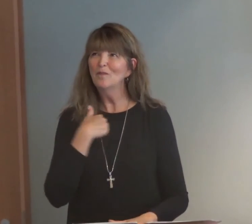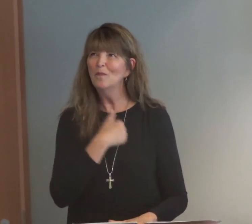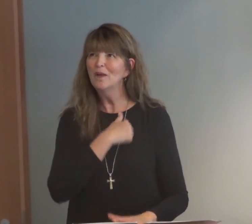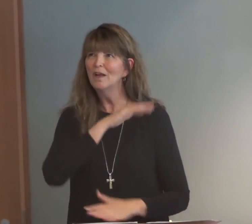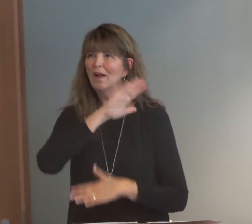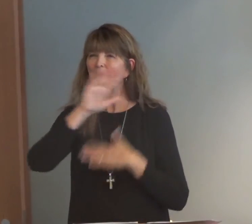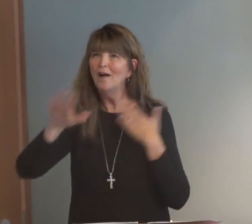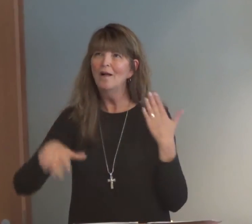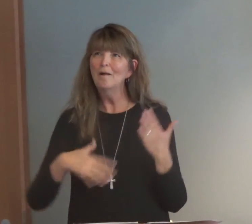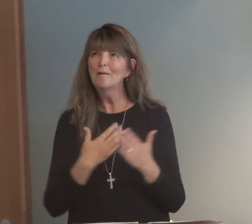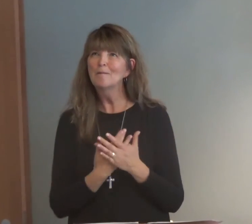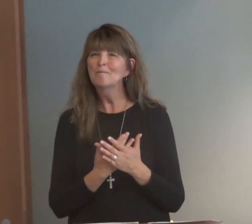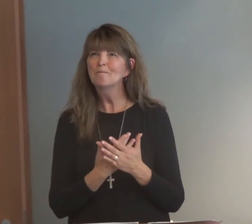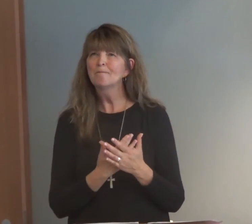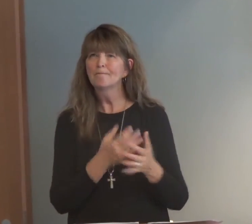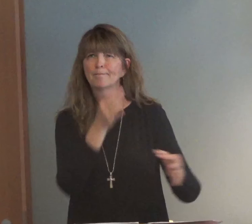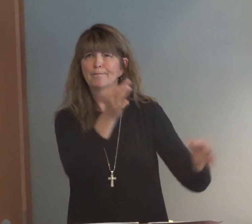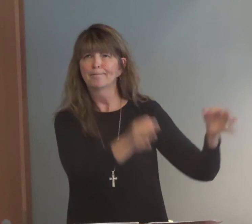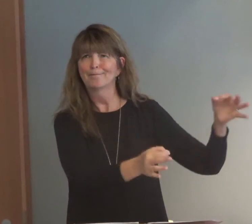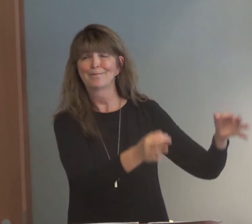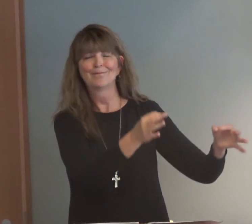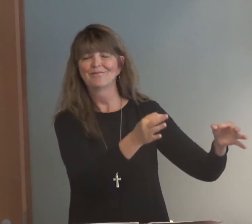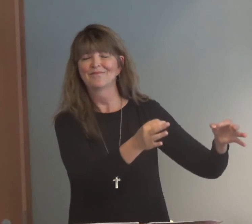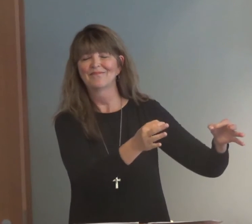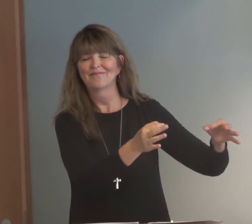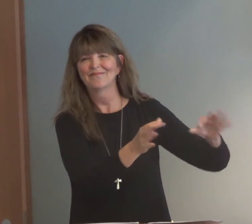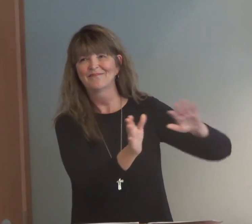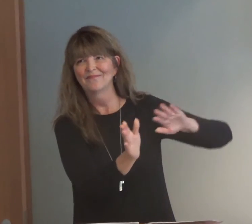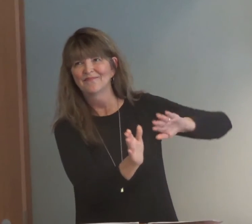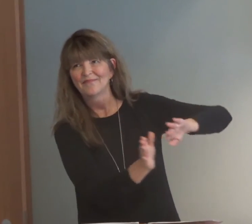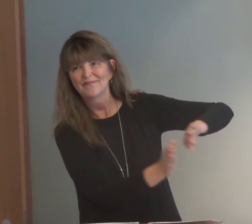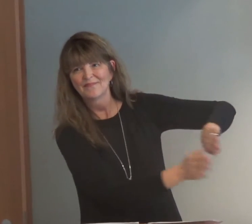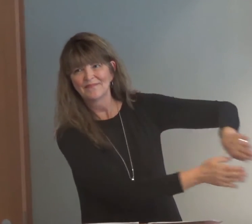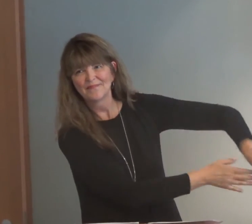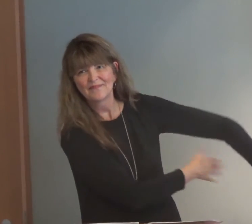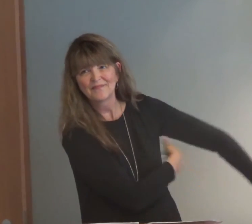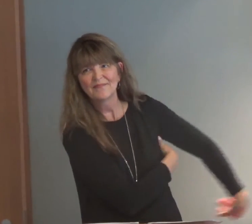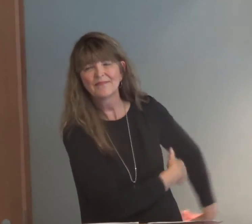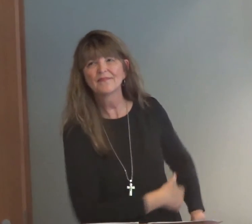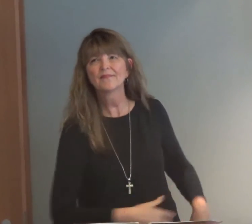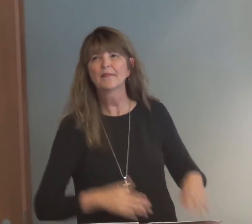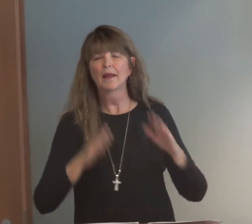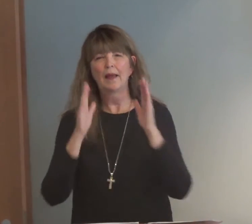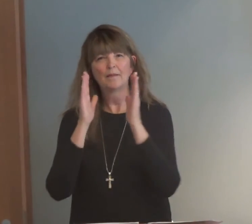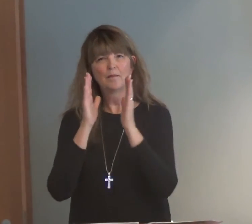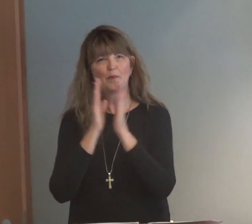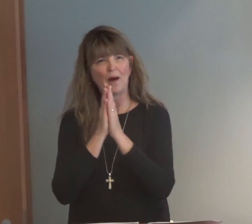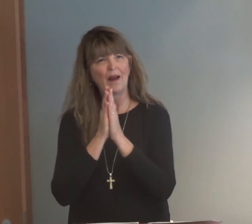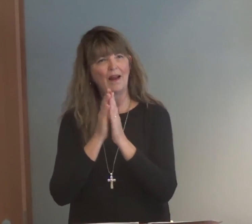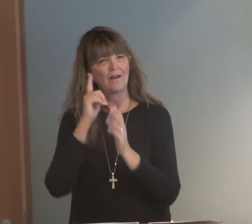It would be so nice if we could all just judge things, but we can't.